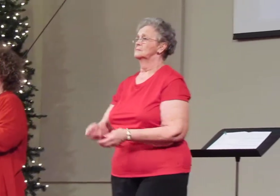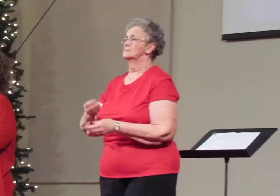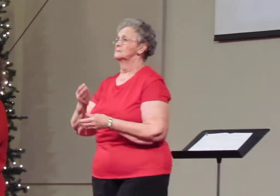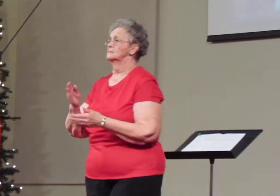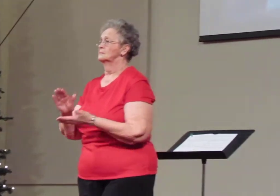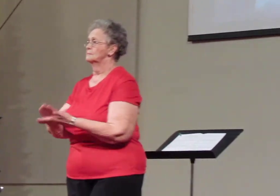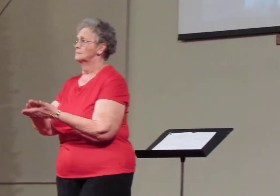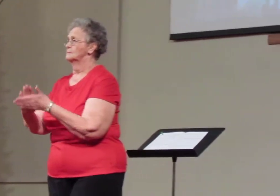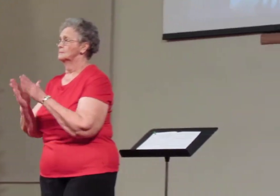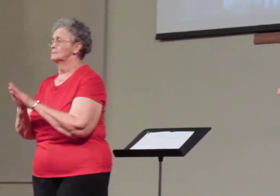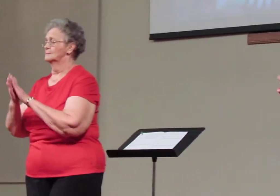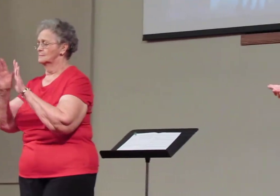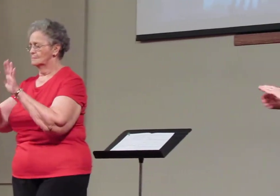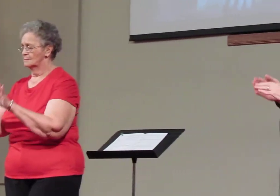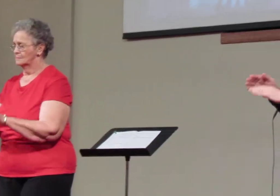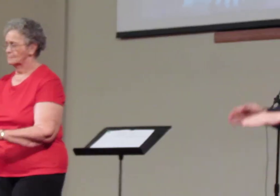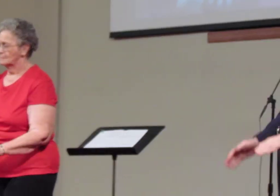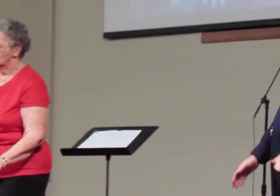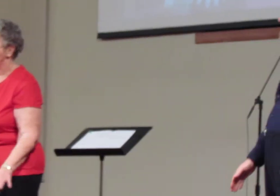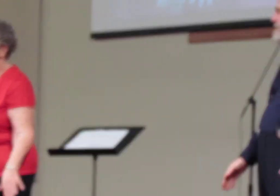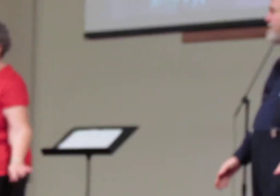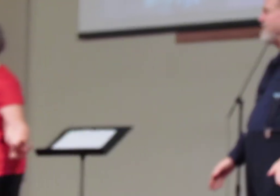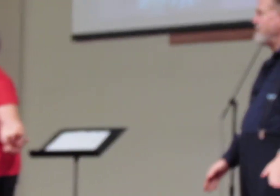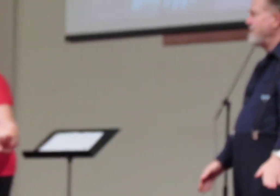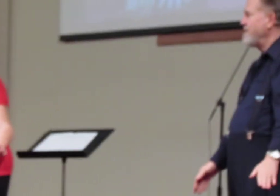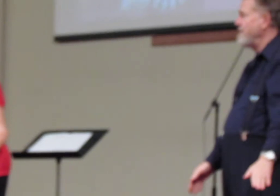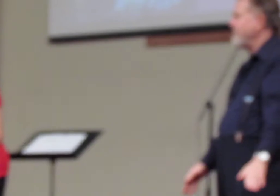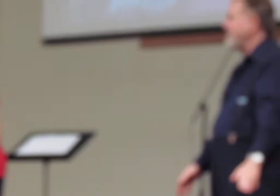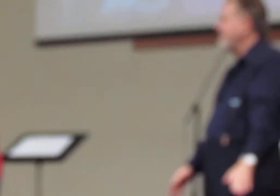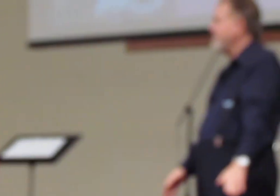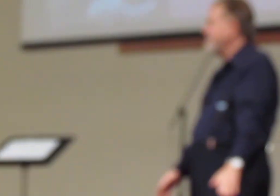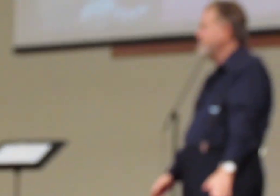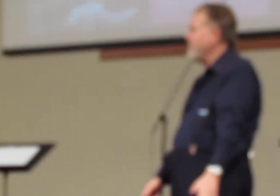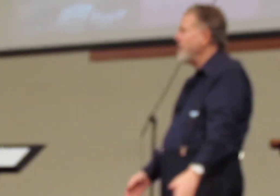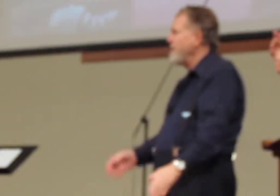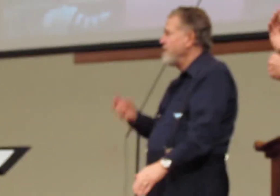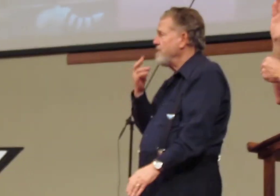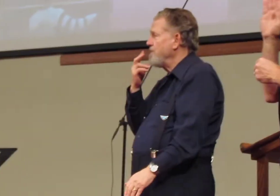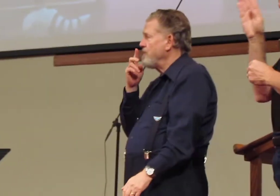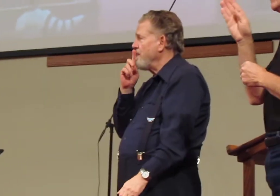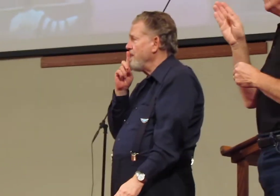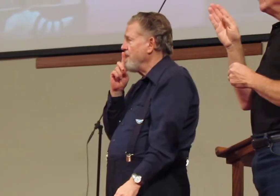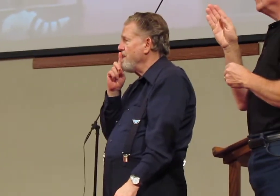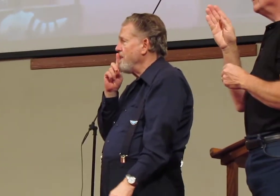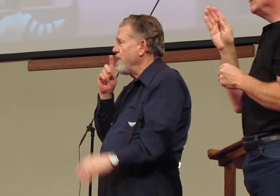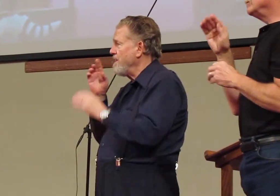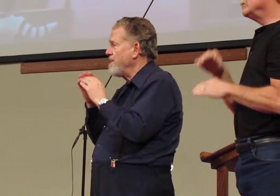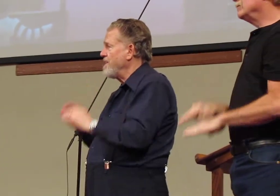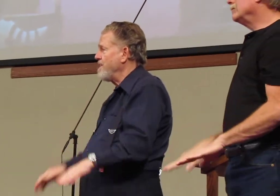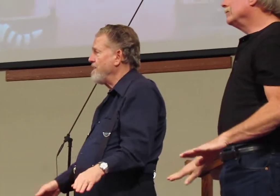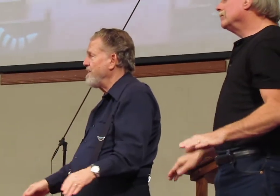peace. Silent